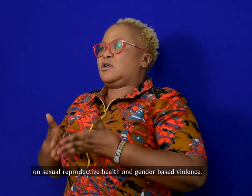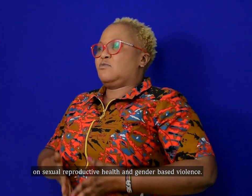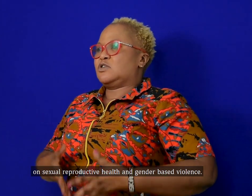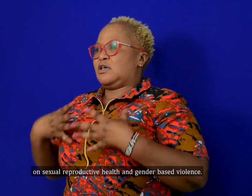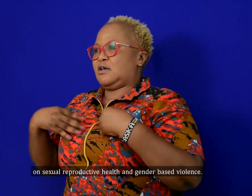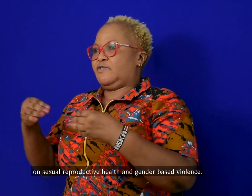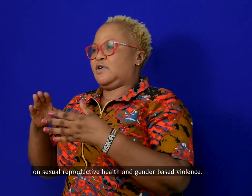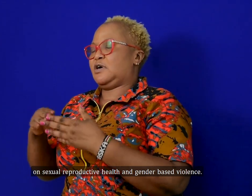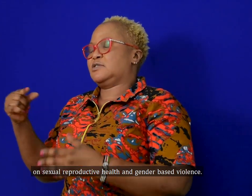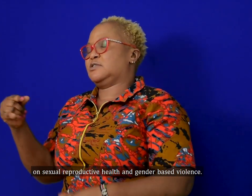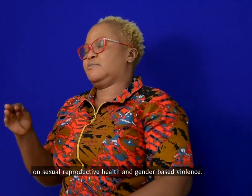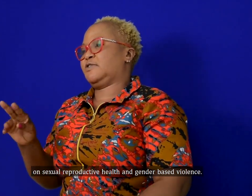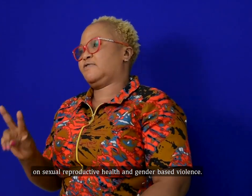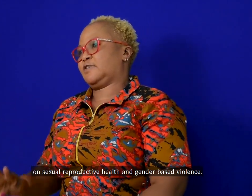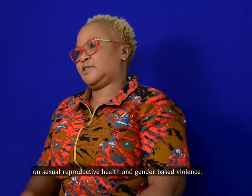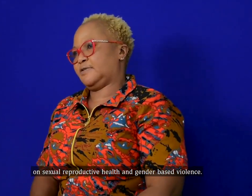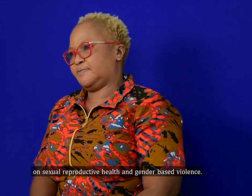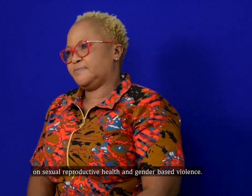health, and gender-based violence.